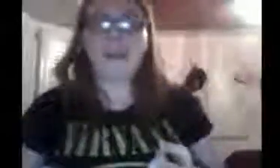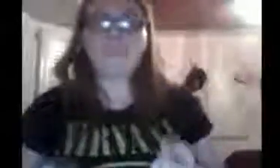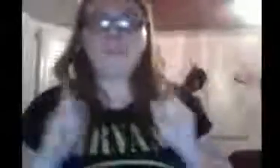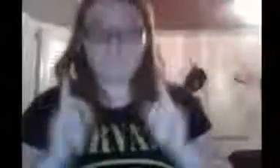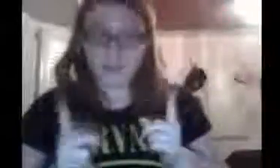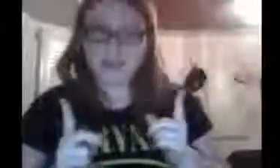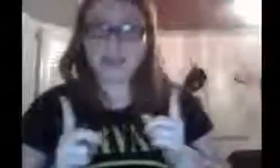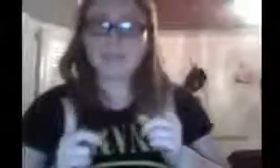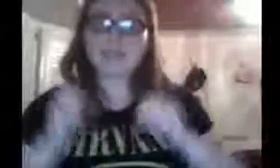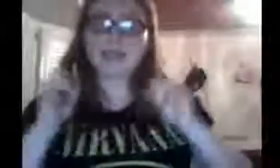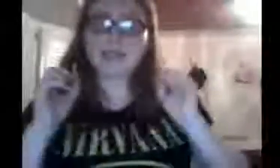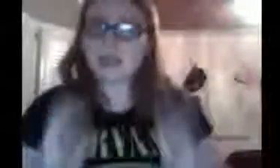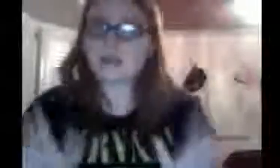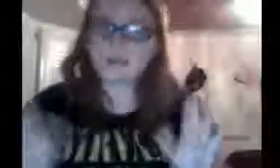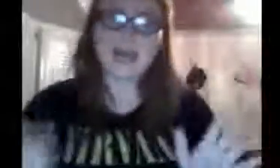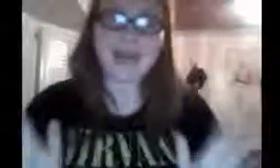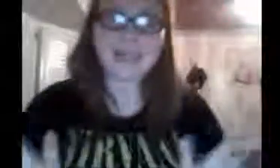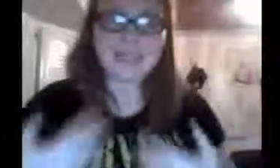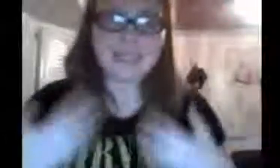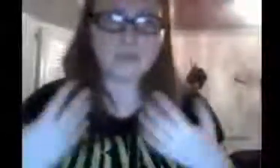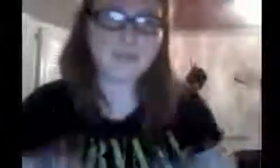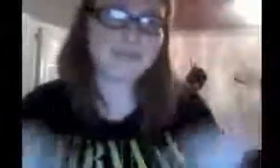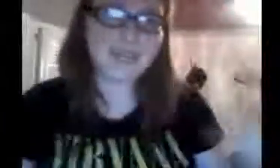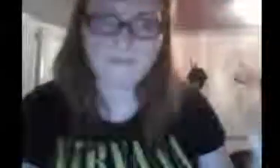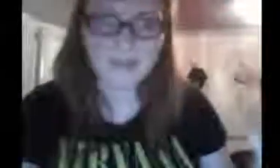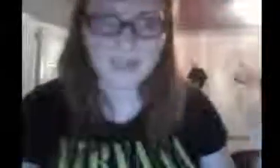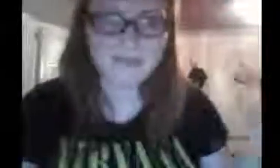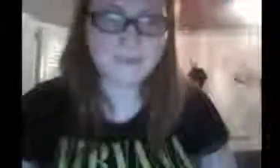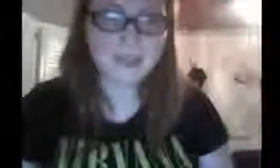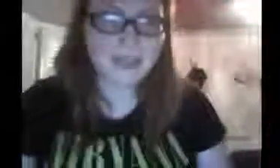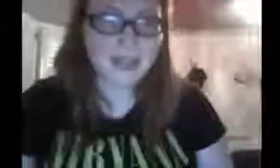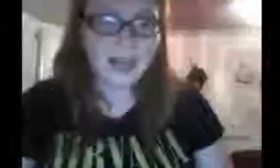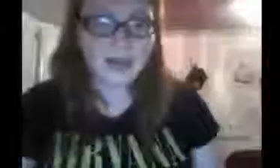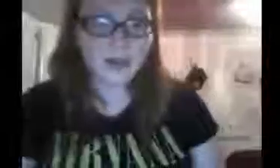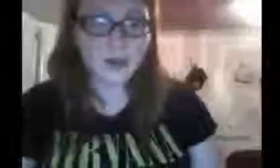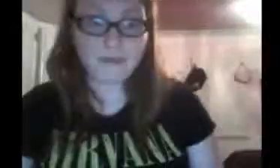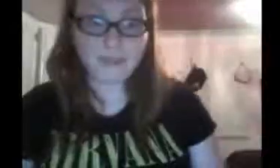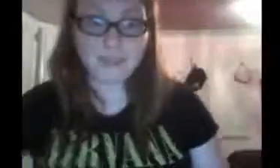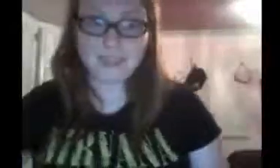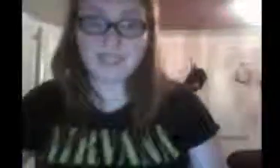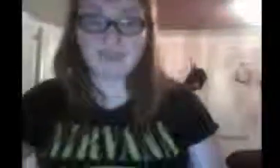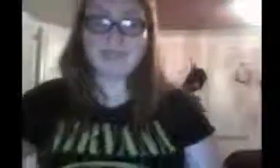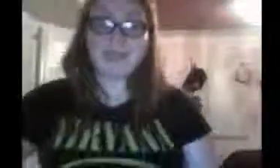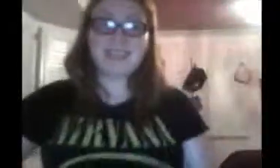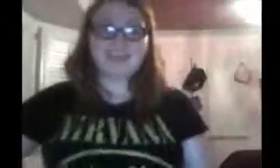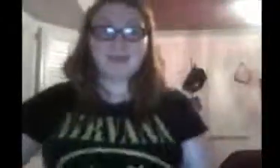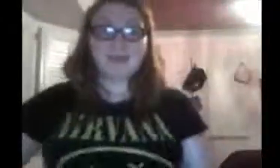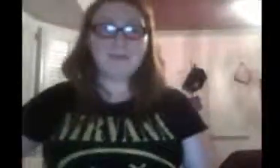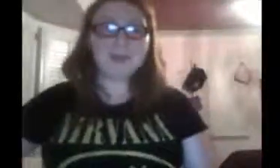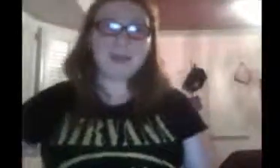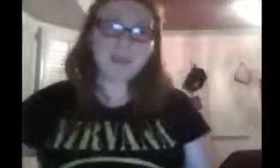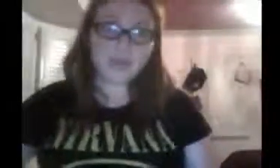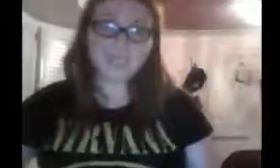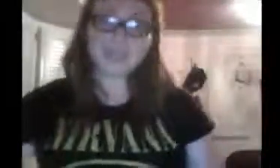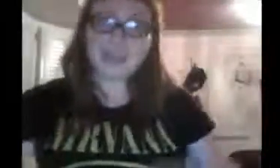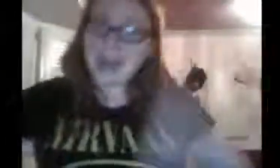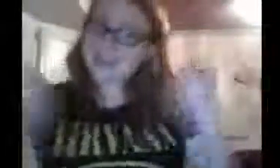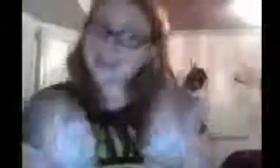you'll have a free time because everybody has at least one minute of free time. And I know I've run this for 17 minutes. But, of course, I'll